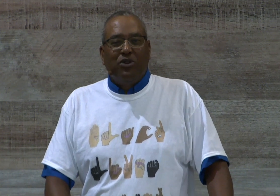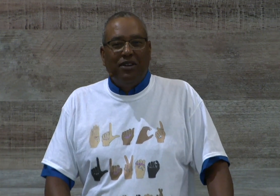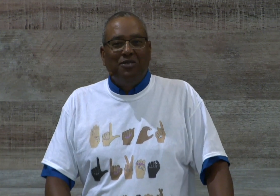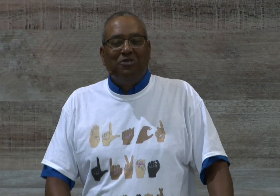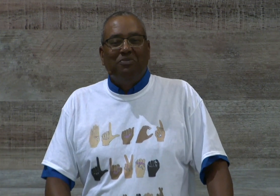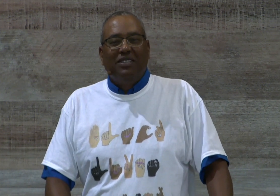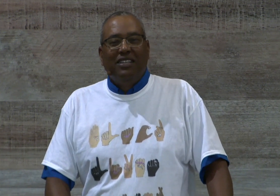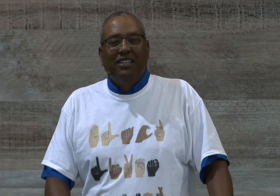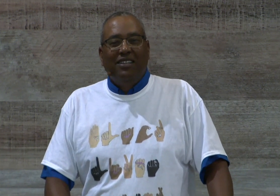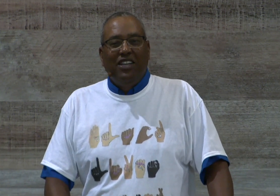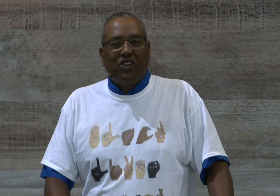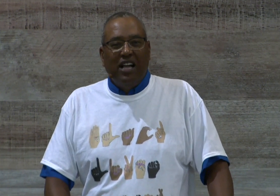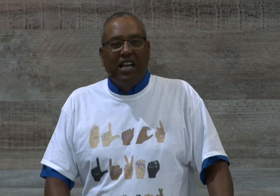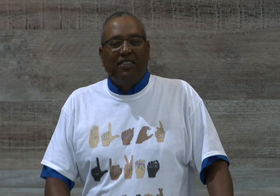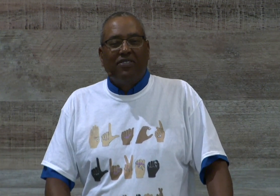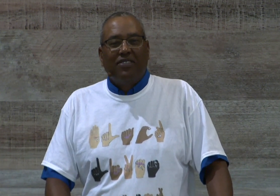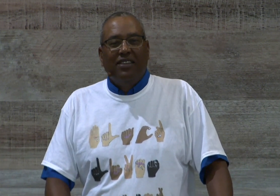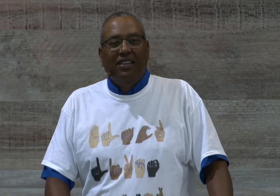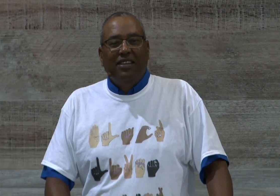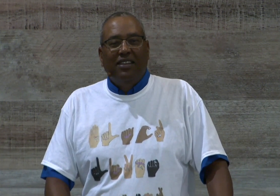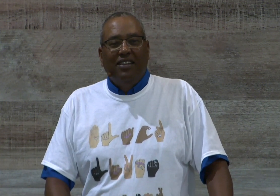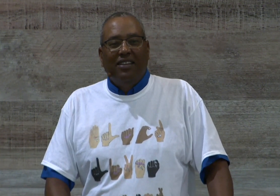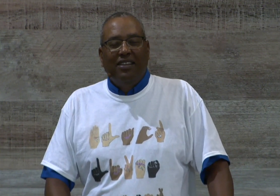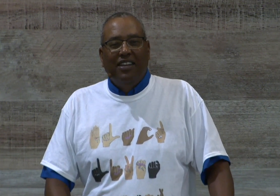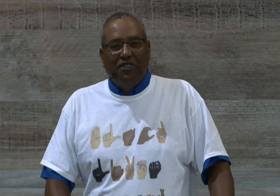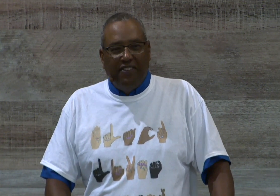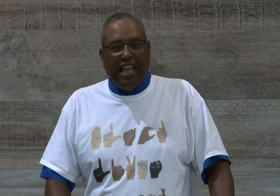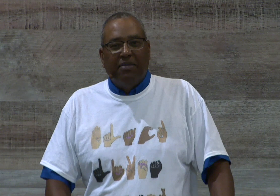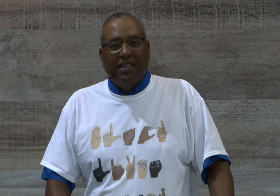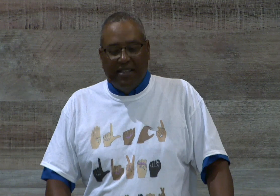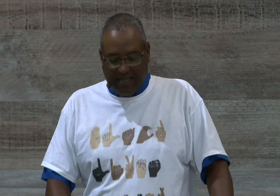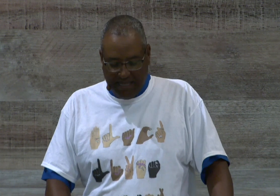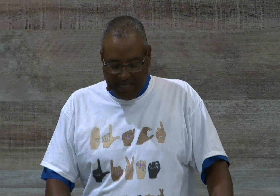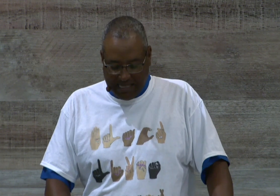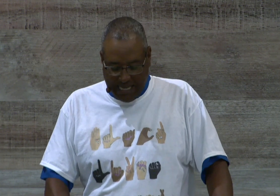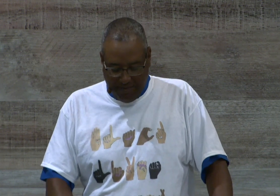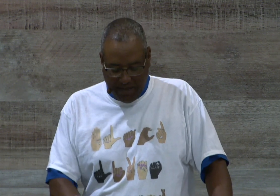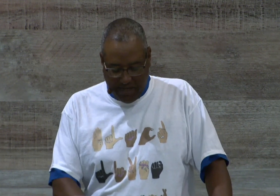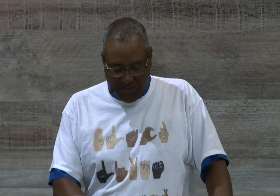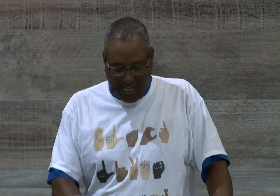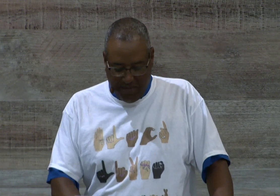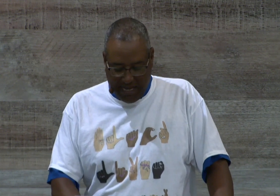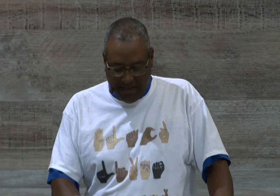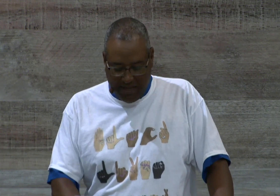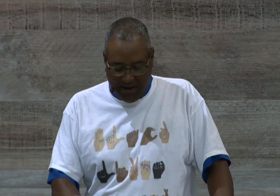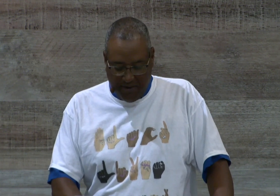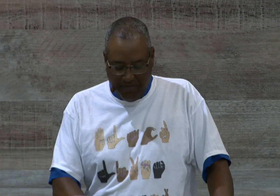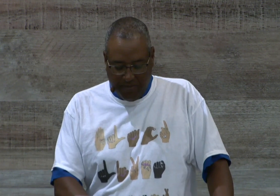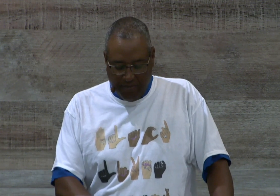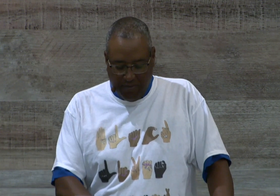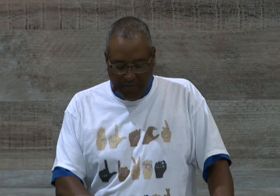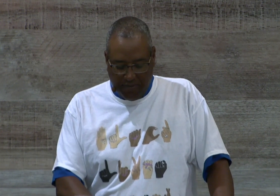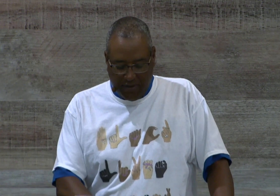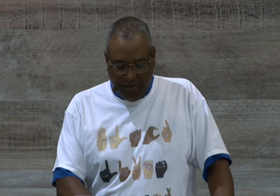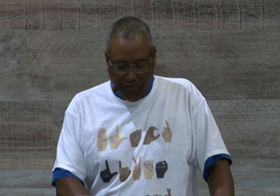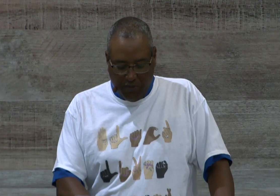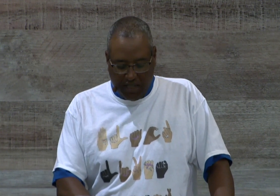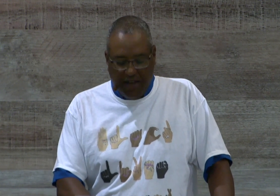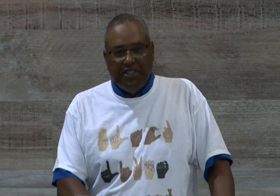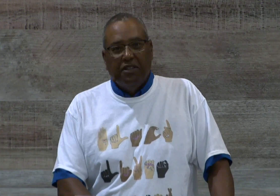home, in your life, in your family. Yeah, because the enemy out there would love to